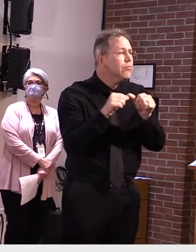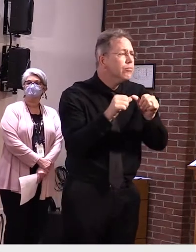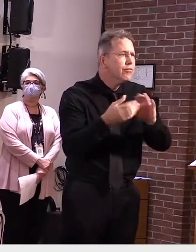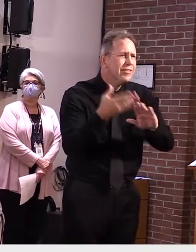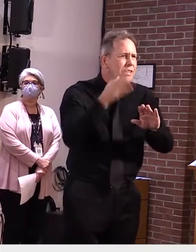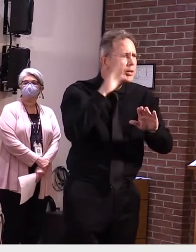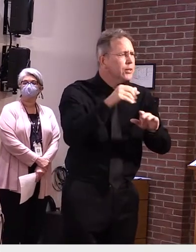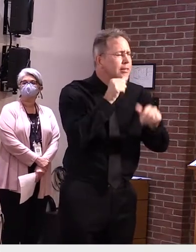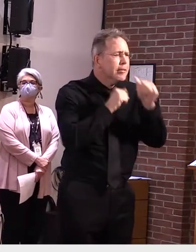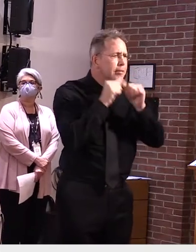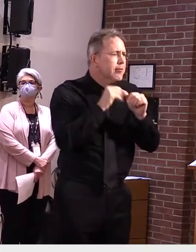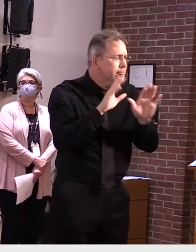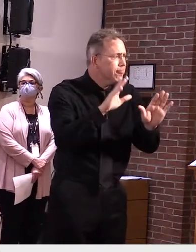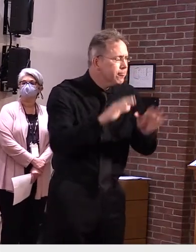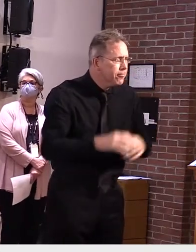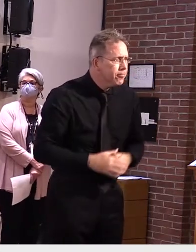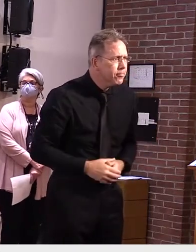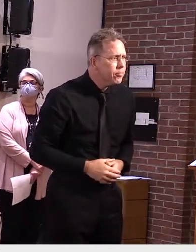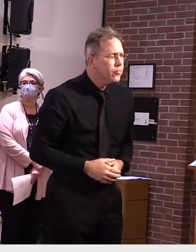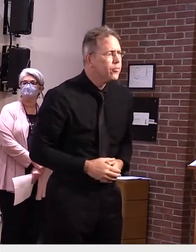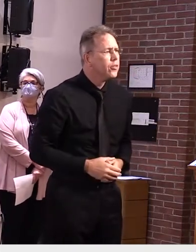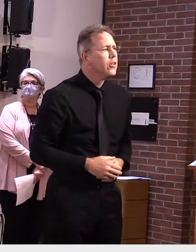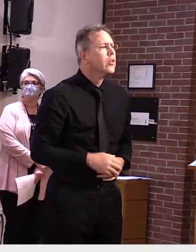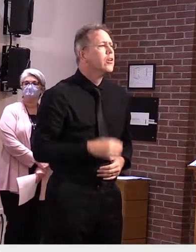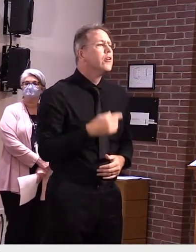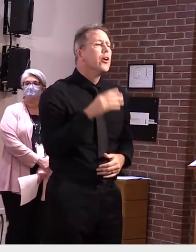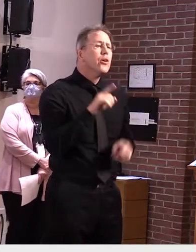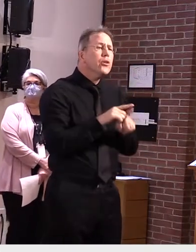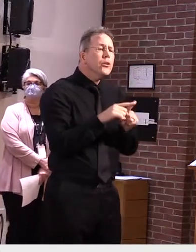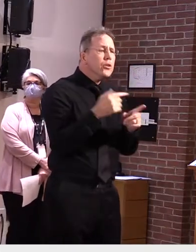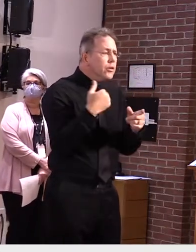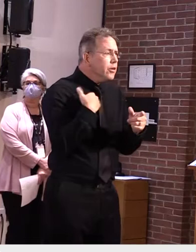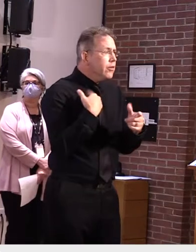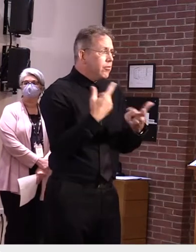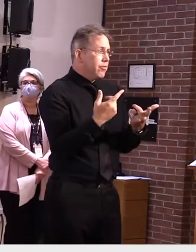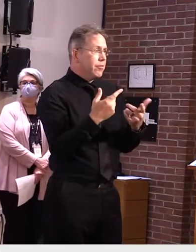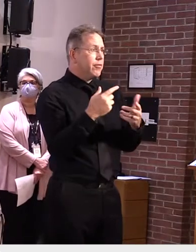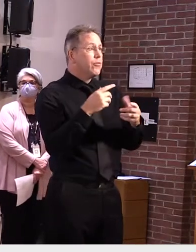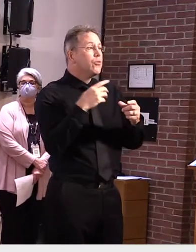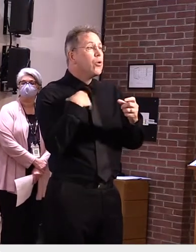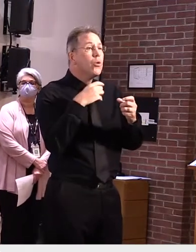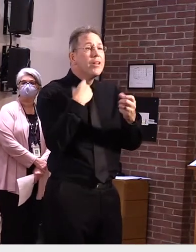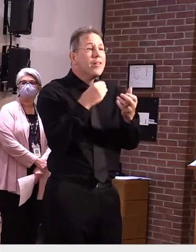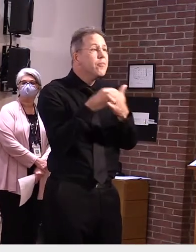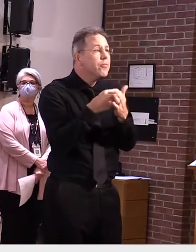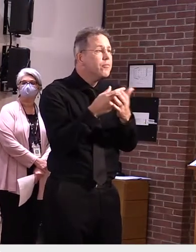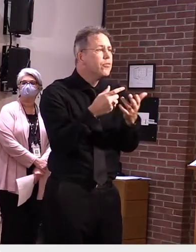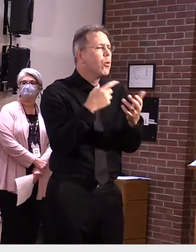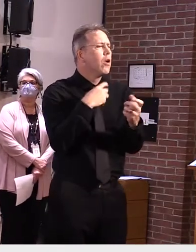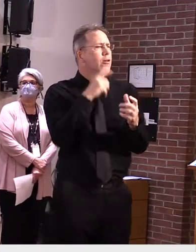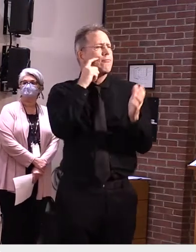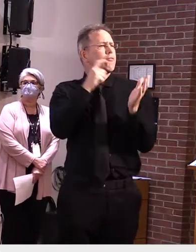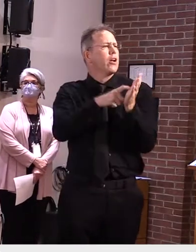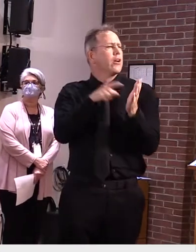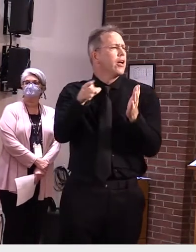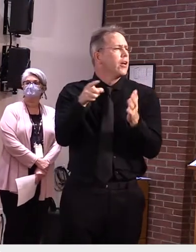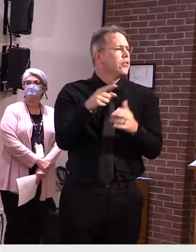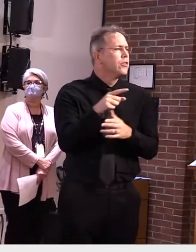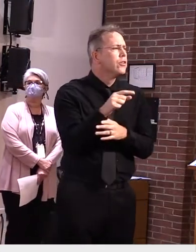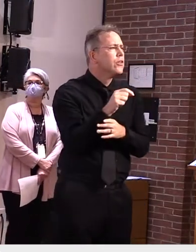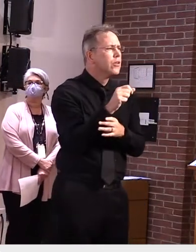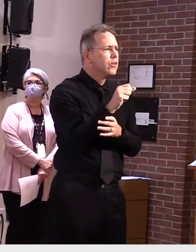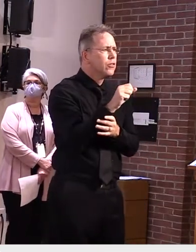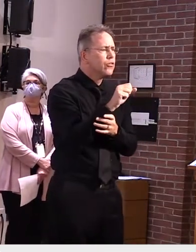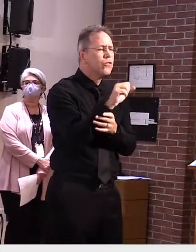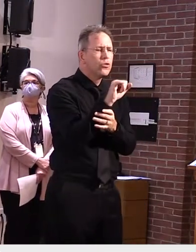I also want to give credit where credit's due and recognize Representative Jean O'Sullivan and the House Commerce Committee